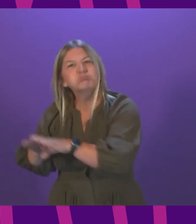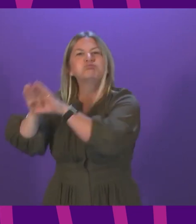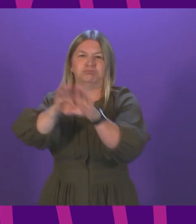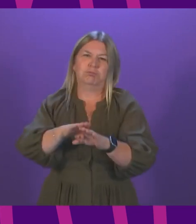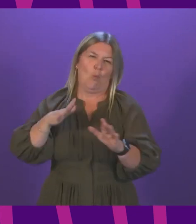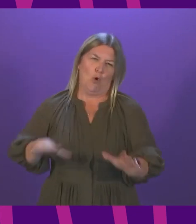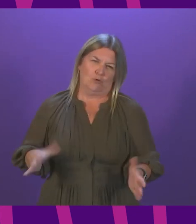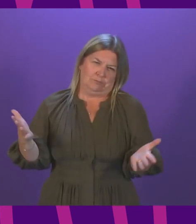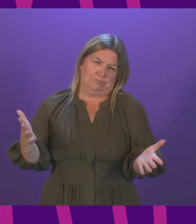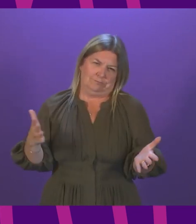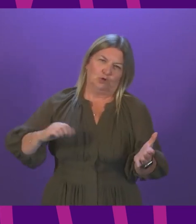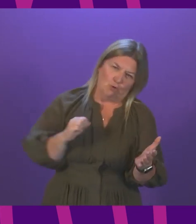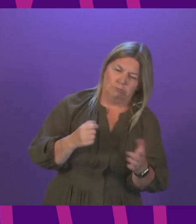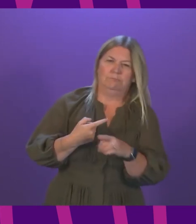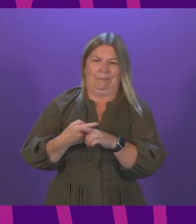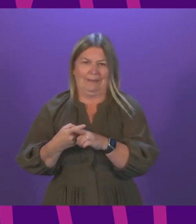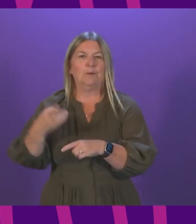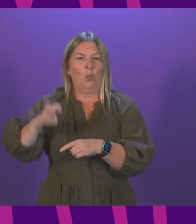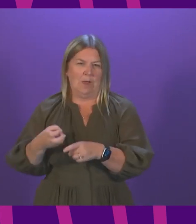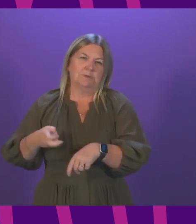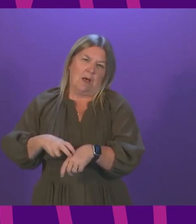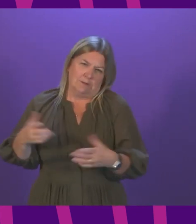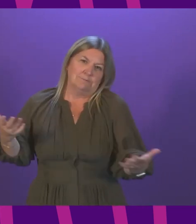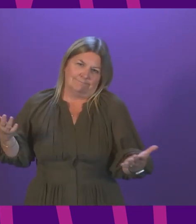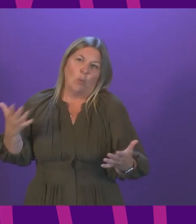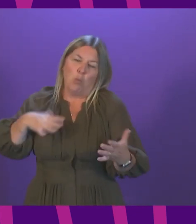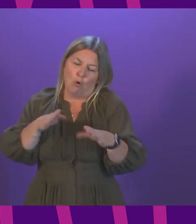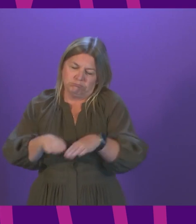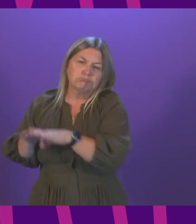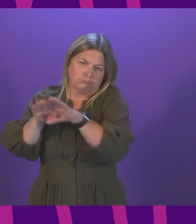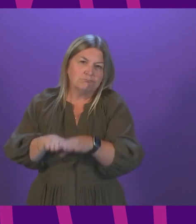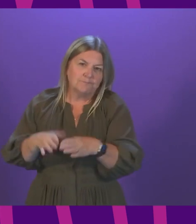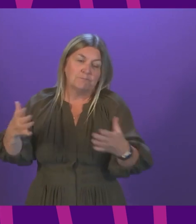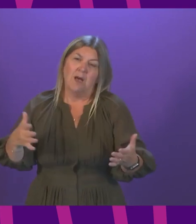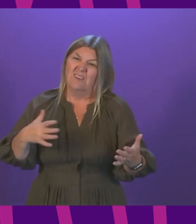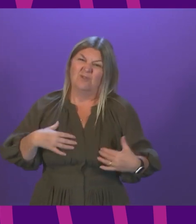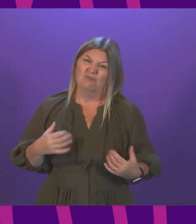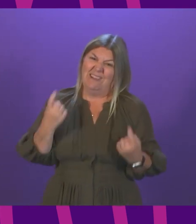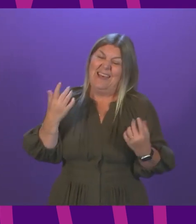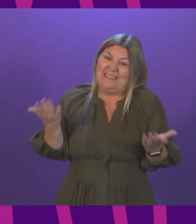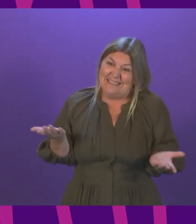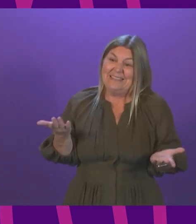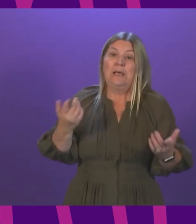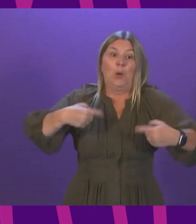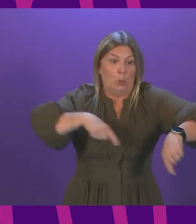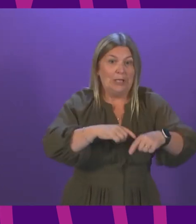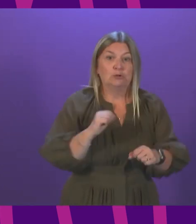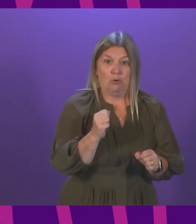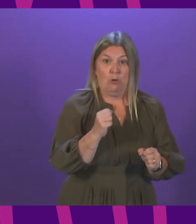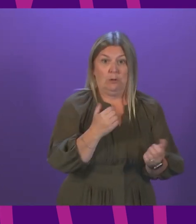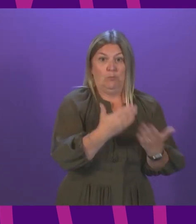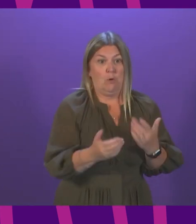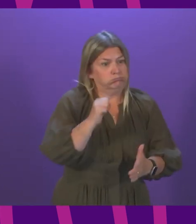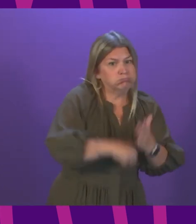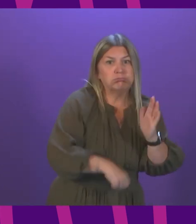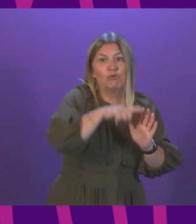restrictions. And of course, we have to recognise the reality, however difficult this may be for us, that if Scotland adopts more stringent requirements than England,